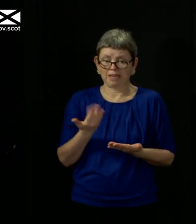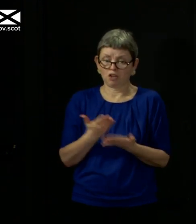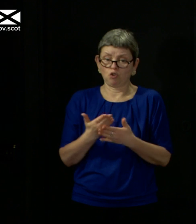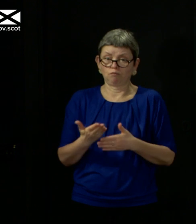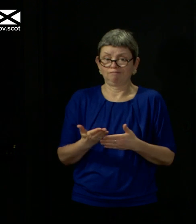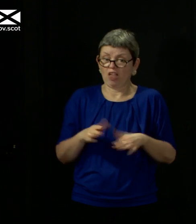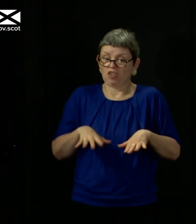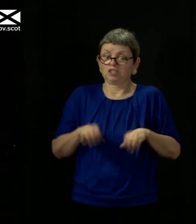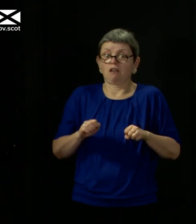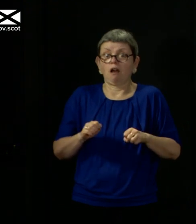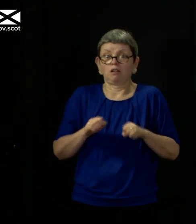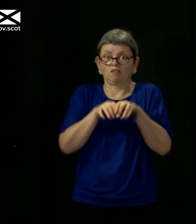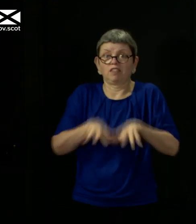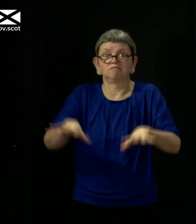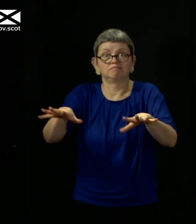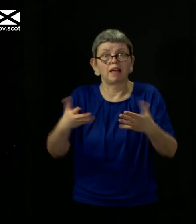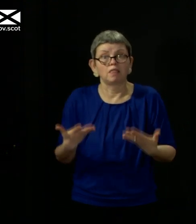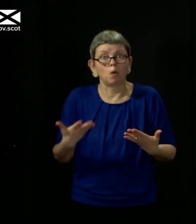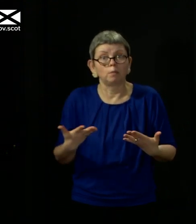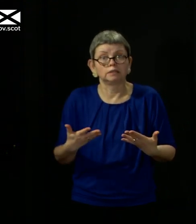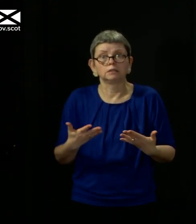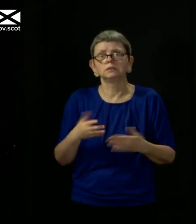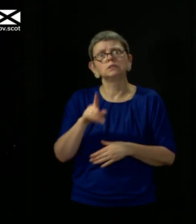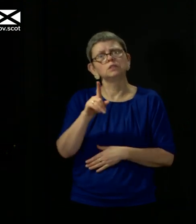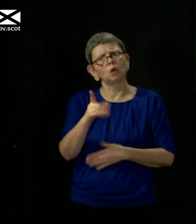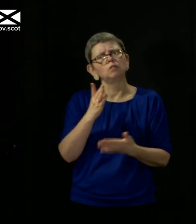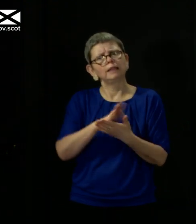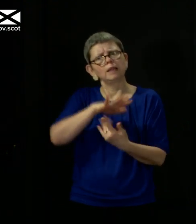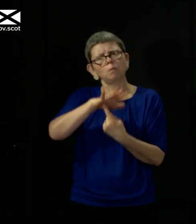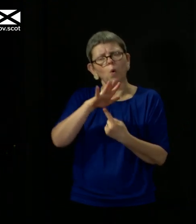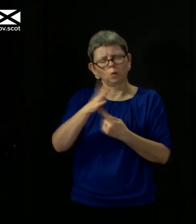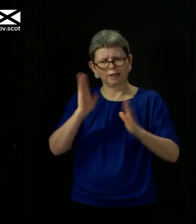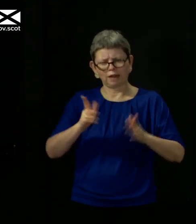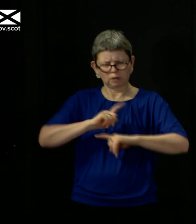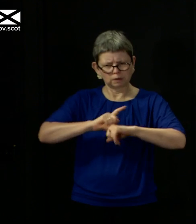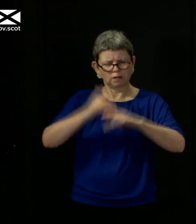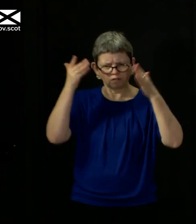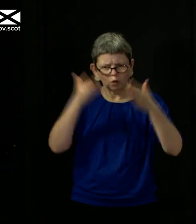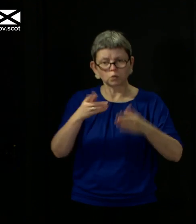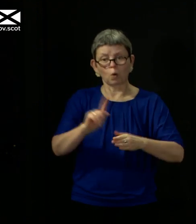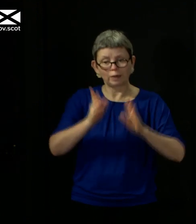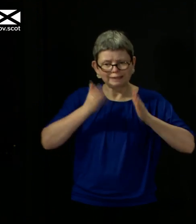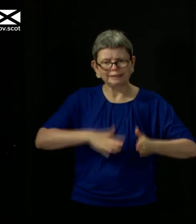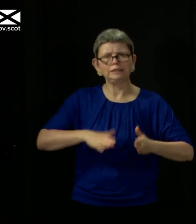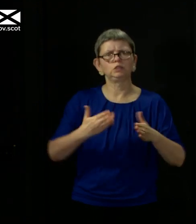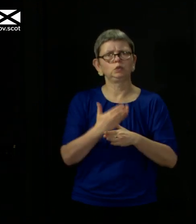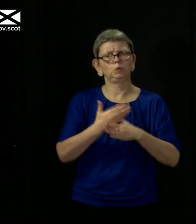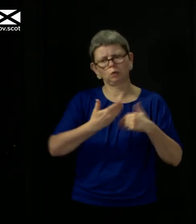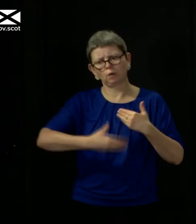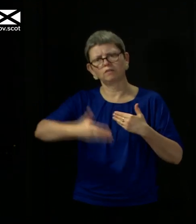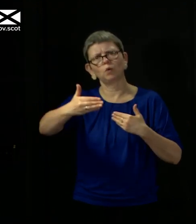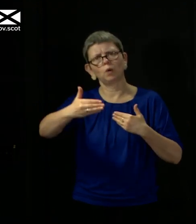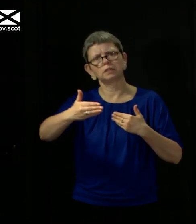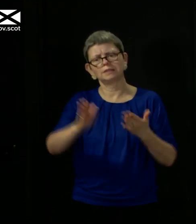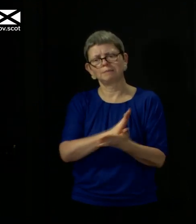through this pandemic. And it's really important that we remain focused on what we need to do going forward to continue to